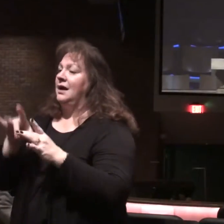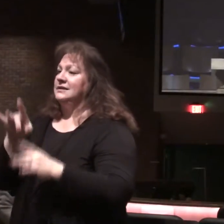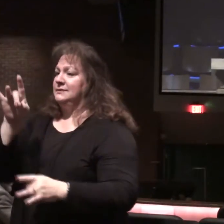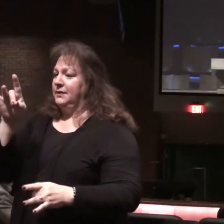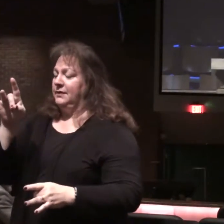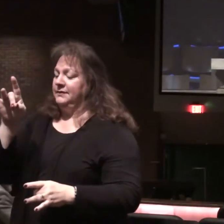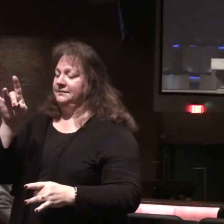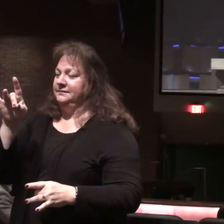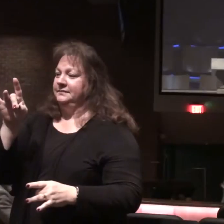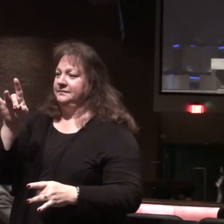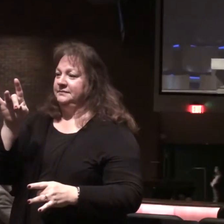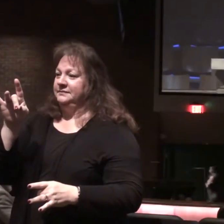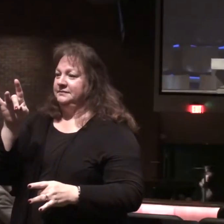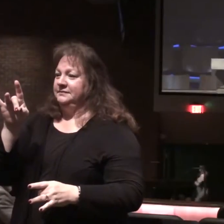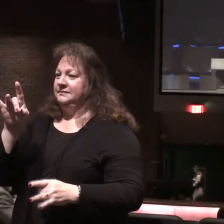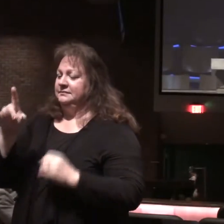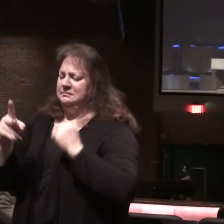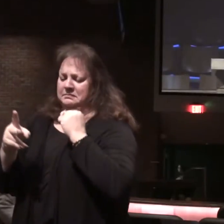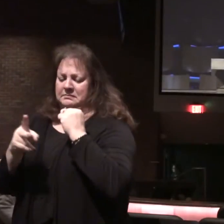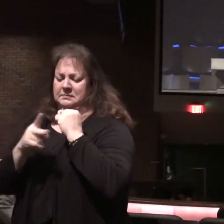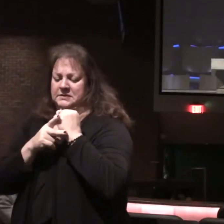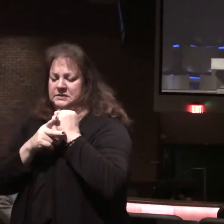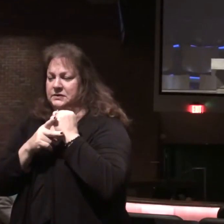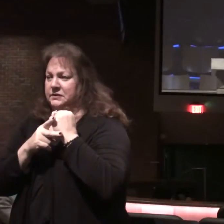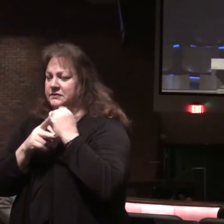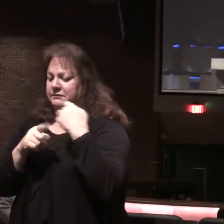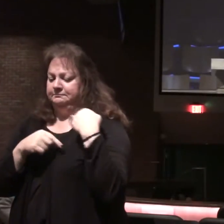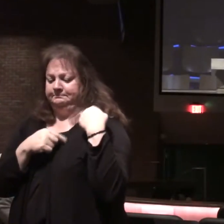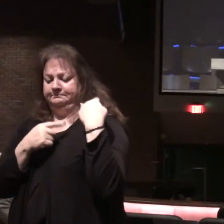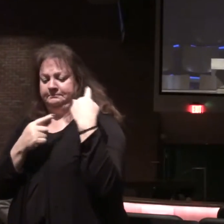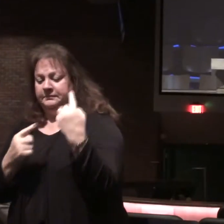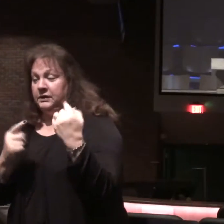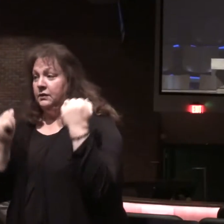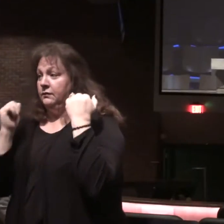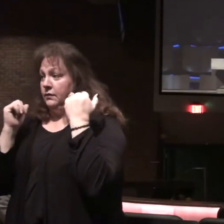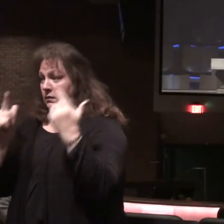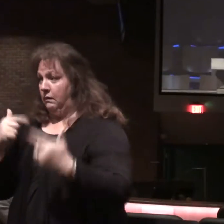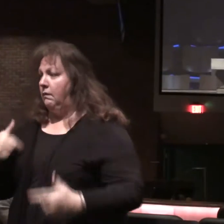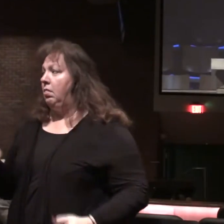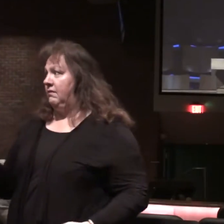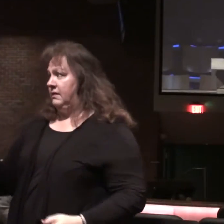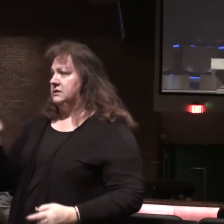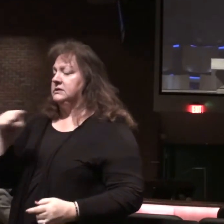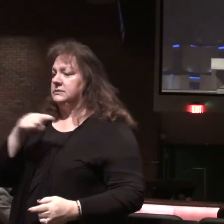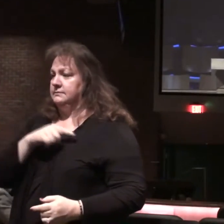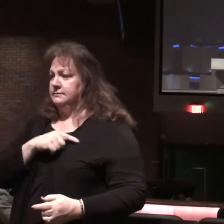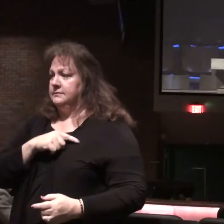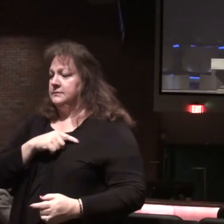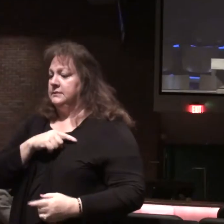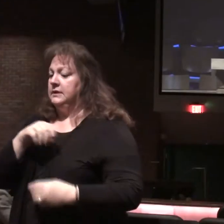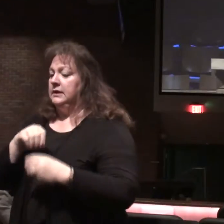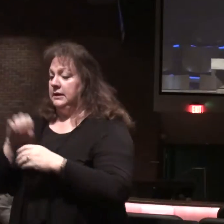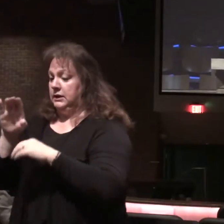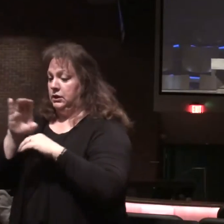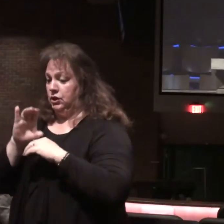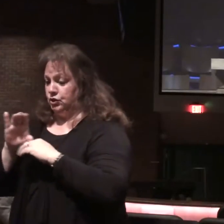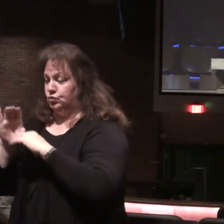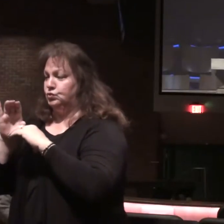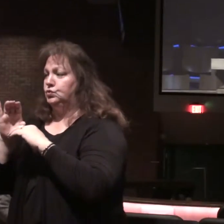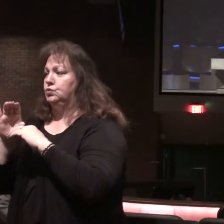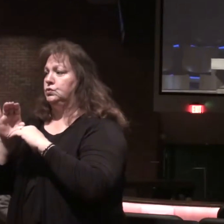God, it has been preserved because it is a message for all of us in the churches